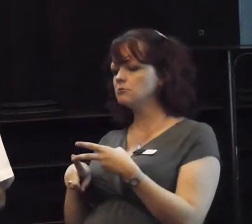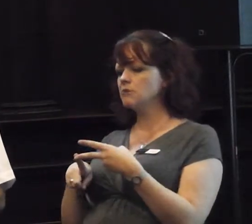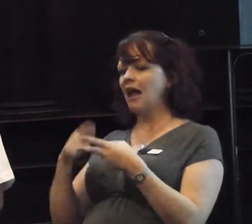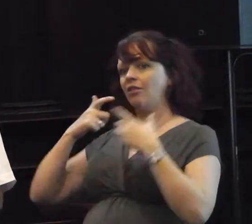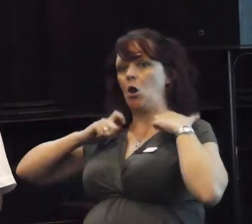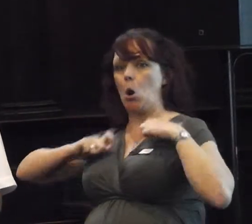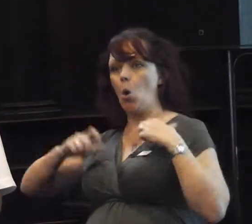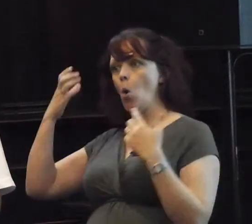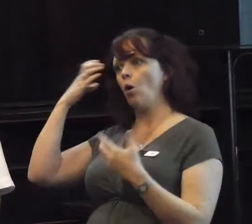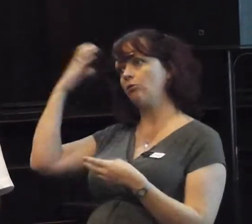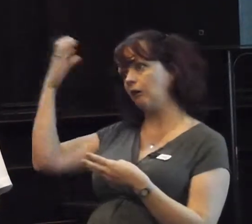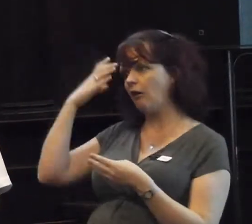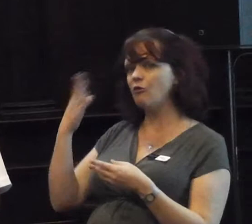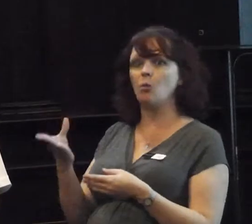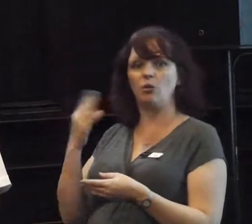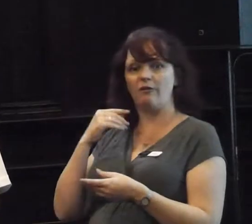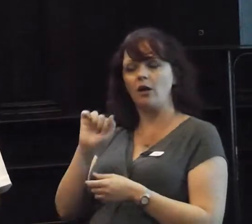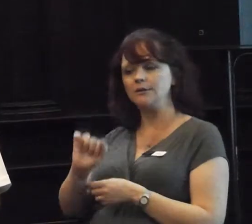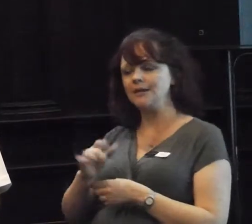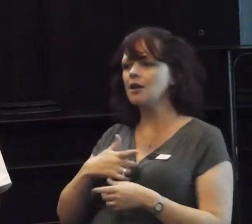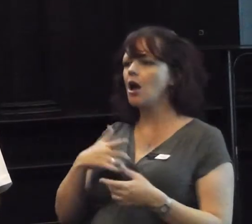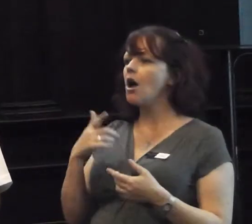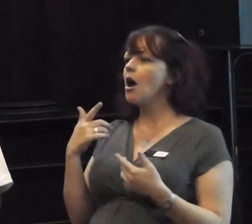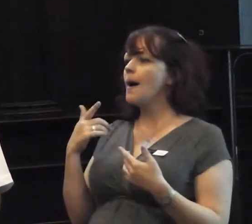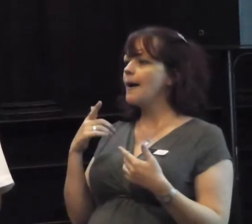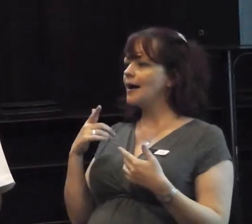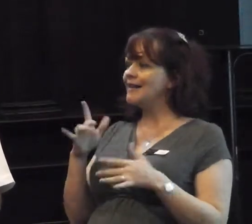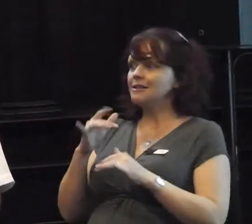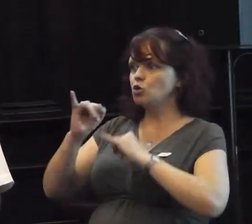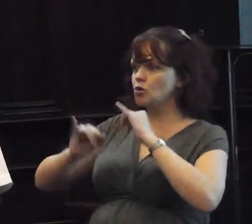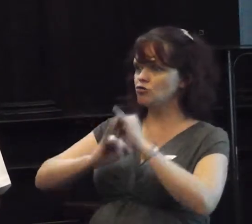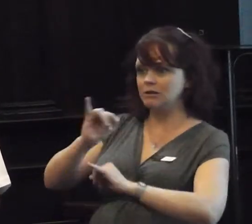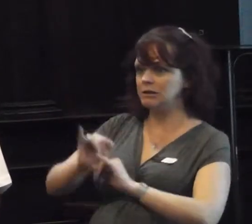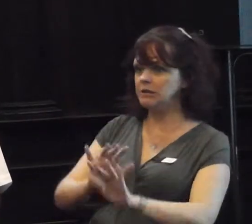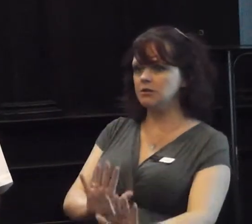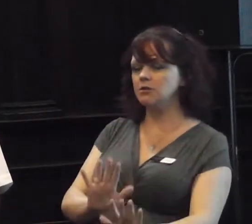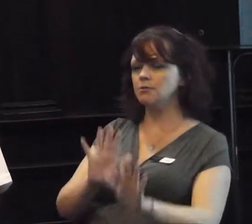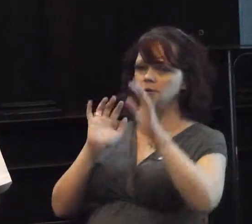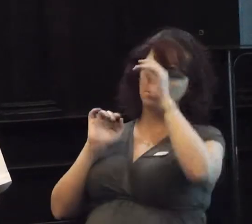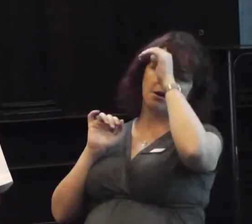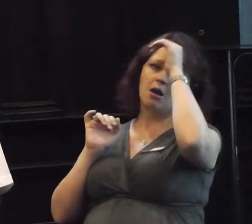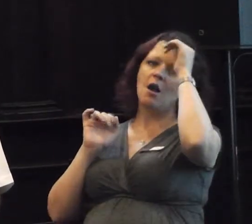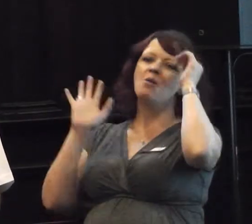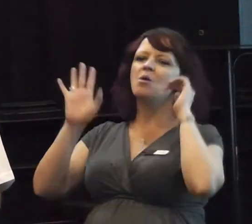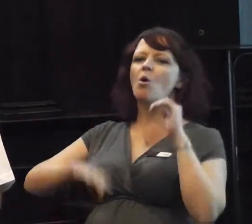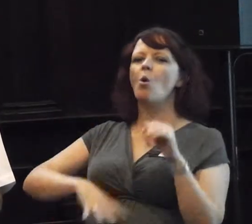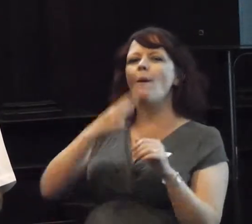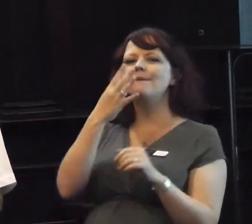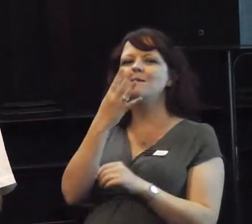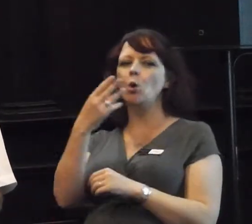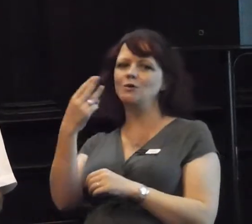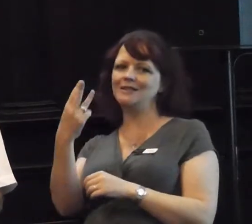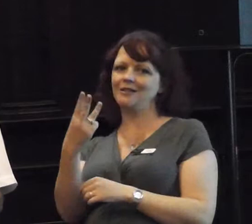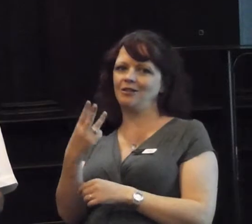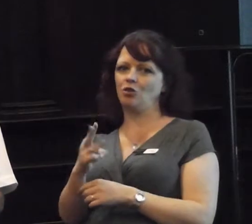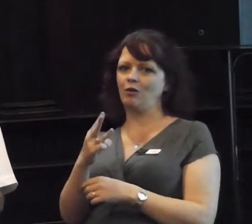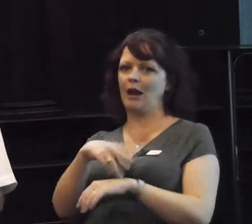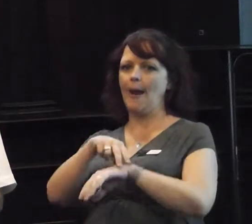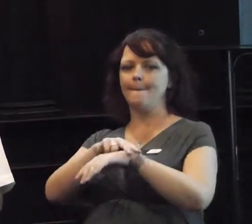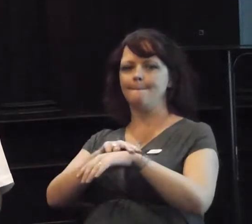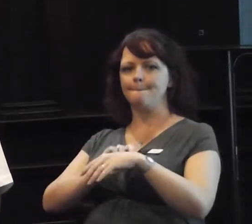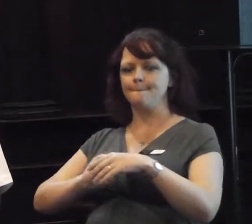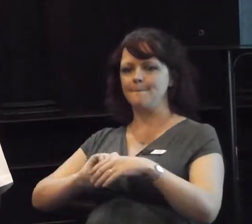the law and the government. And, this is no criticism, but we just, all three forces have signed up to